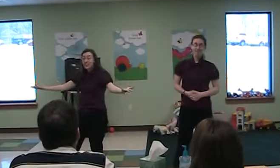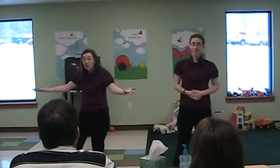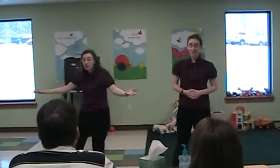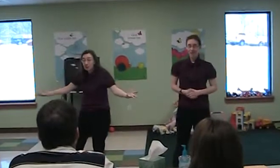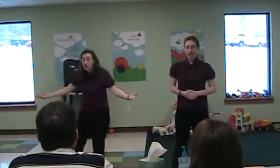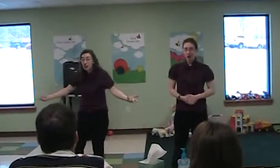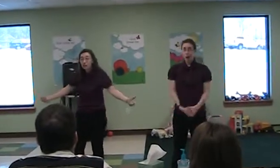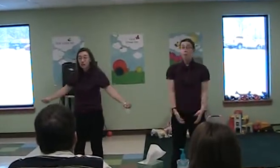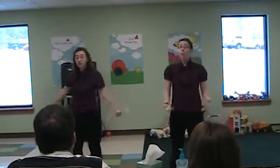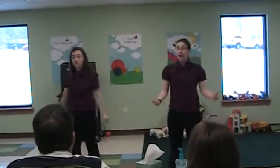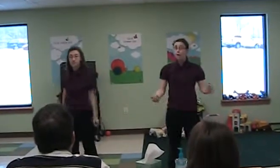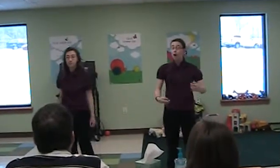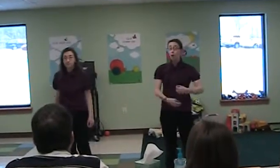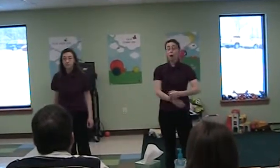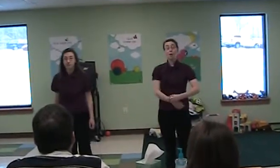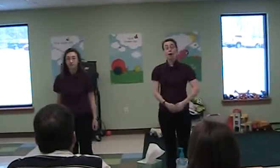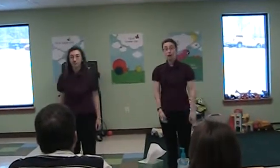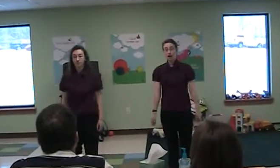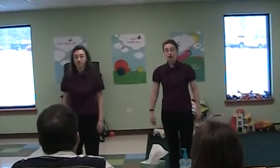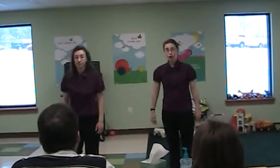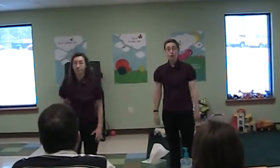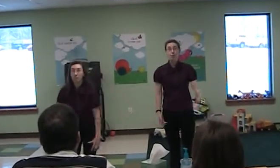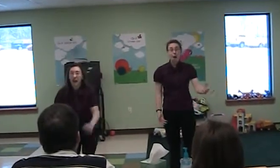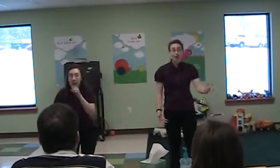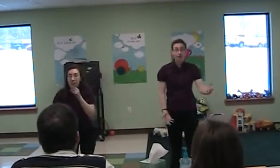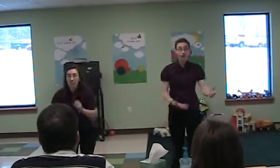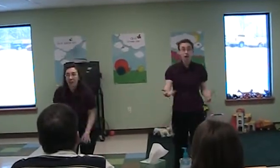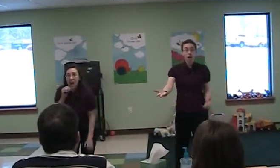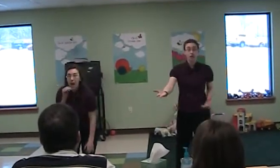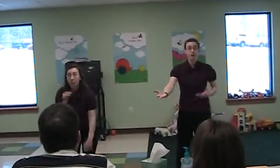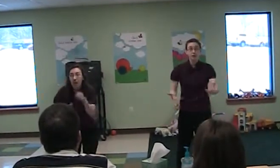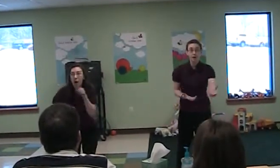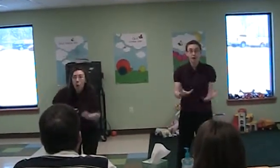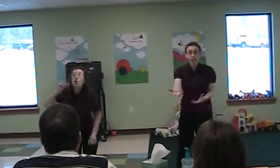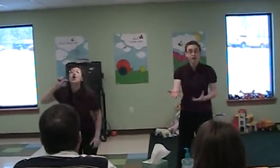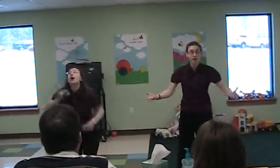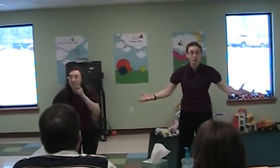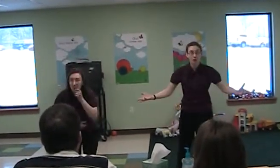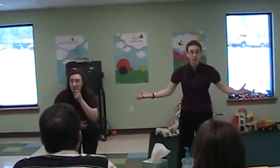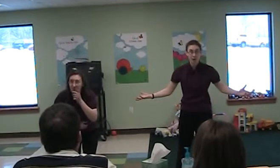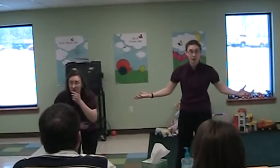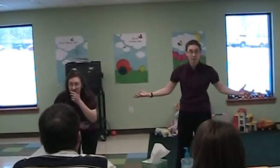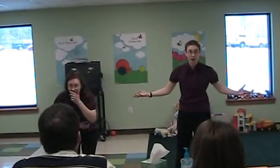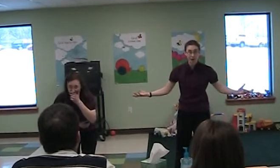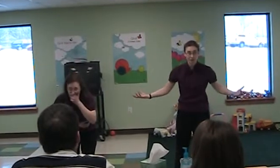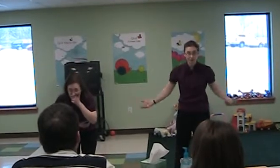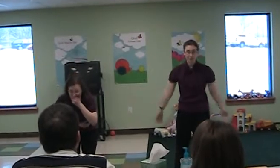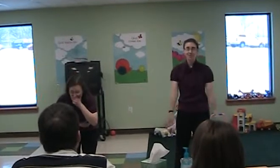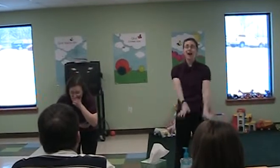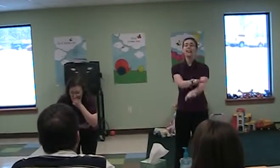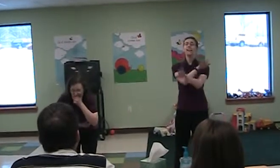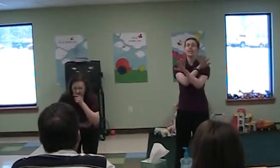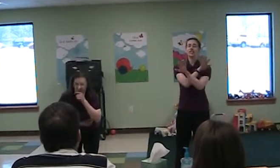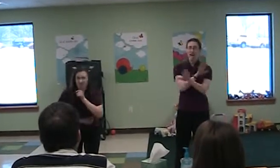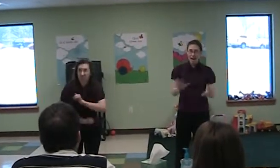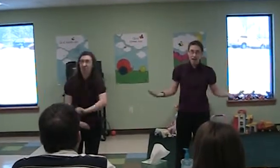undertook. But I do not want Michael Angelo for breakfast, for lunch, for dinner, for tea, for supper, for between meals. I like a change